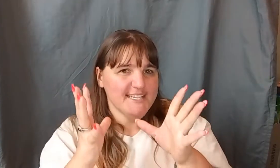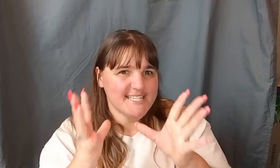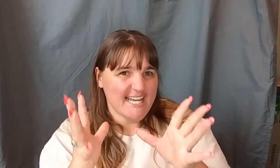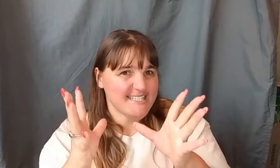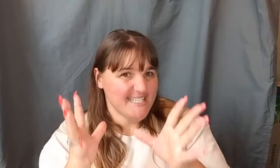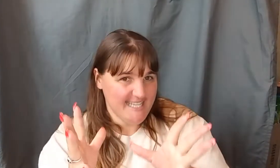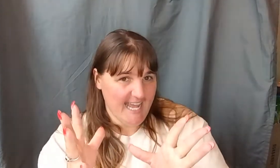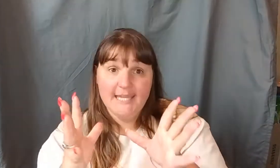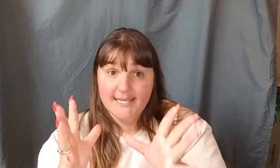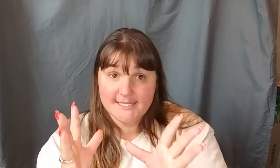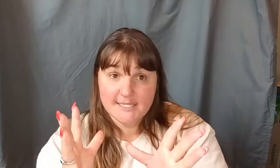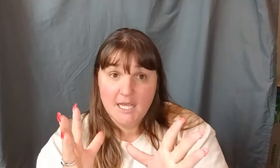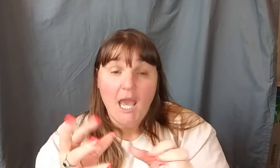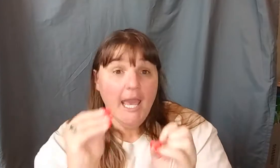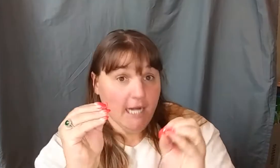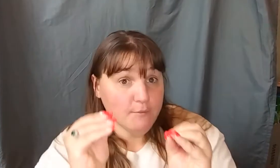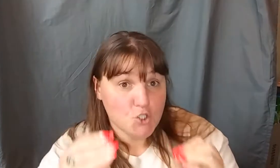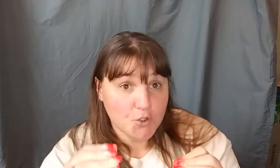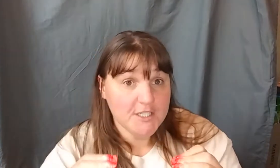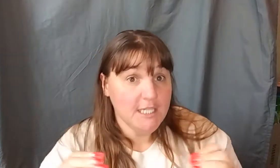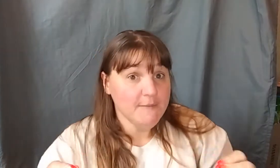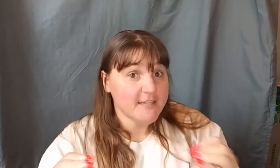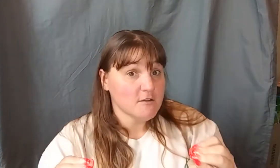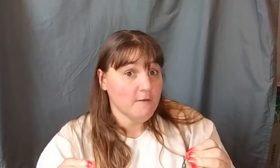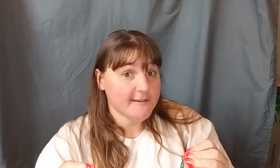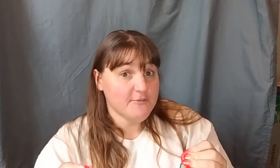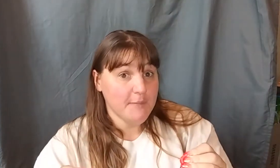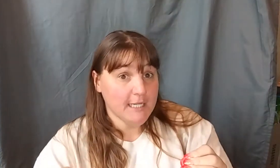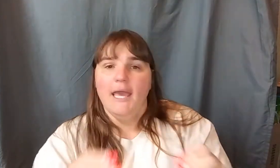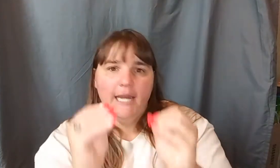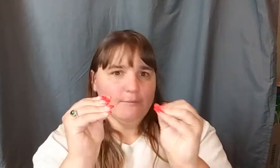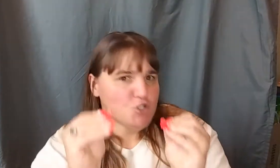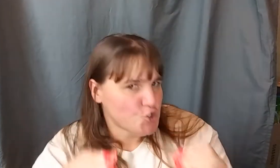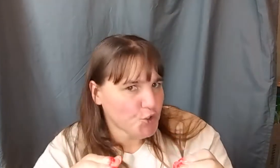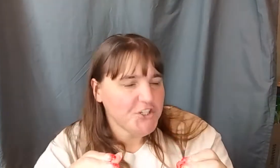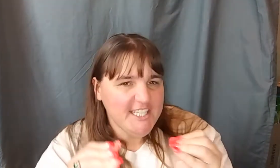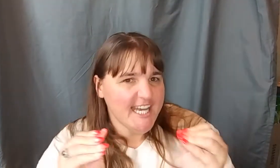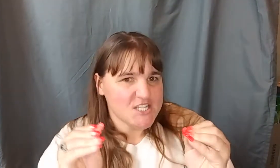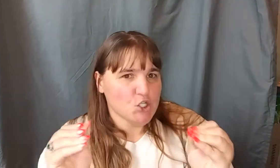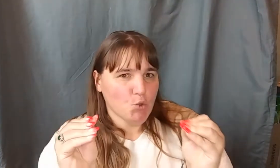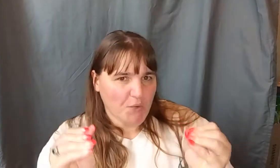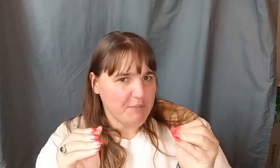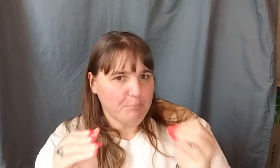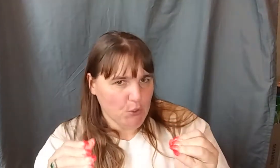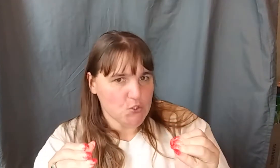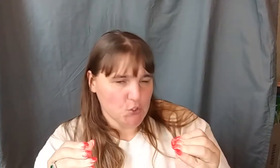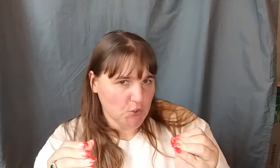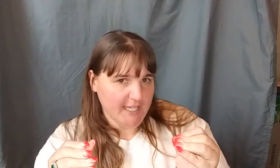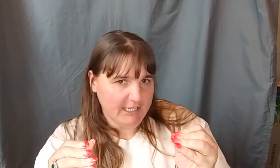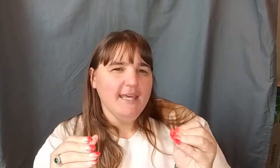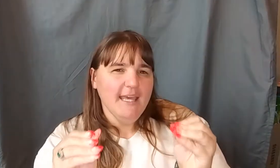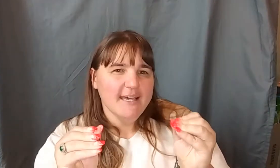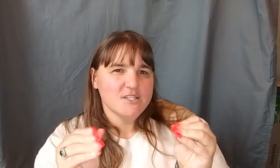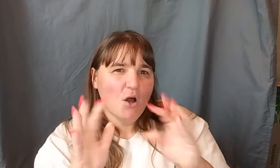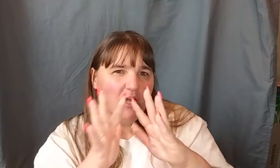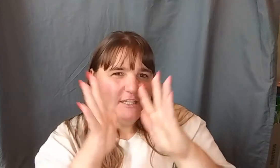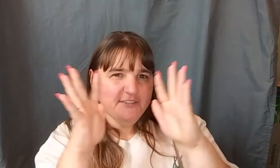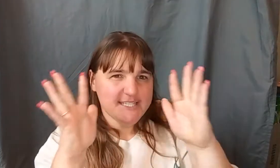is at today. Yes, and I am sure that he makes a lot of money. And I am sure he has a great personal life. He has all of his